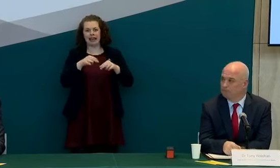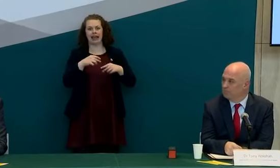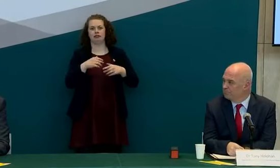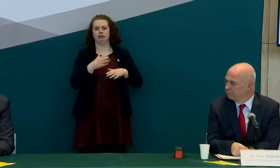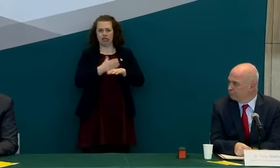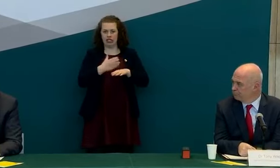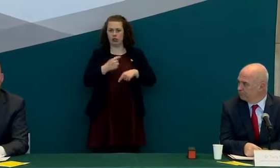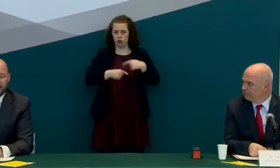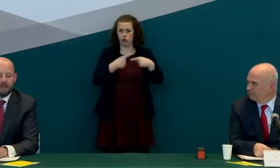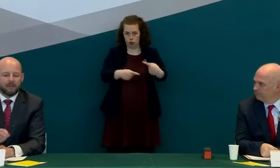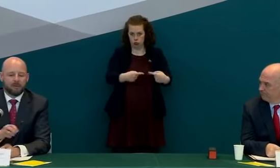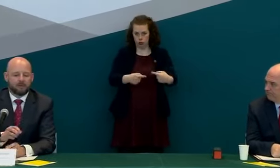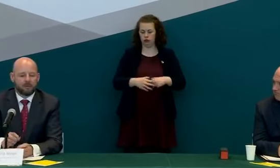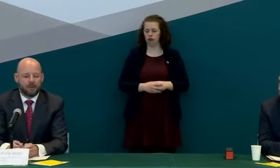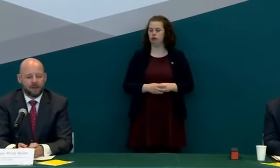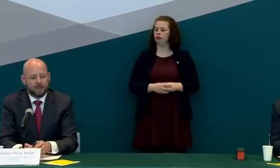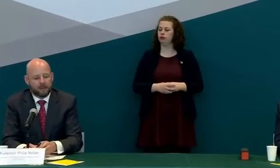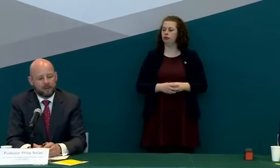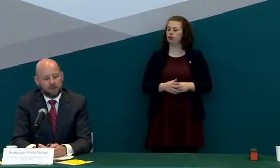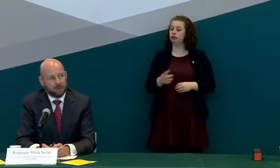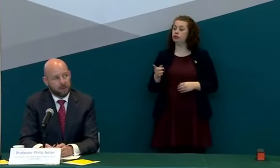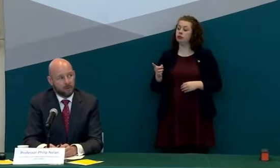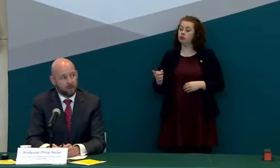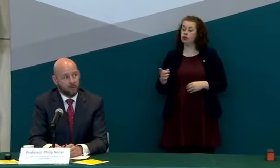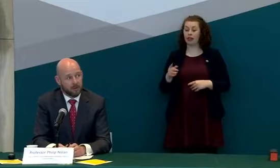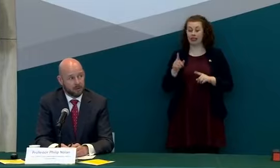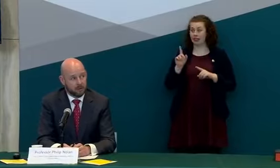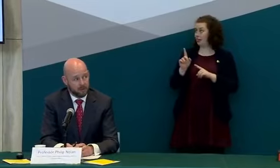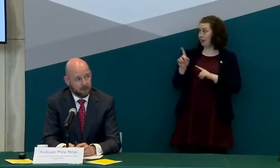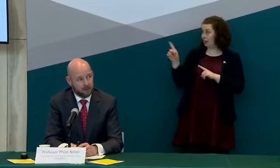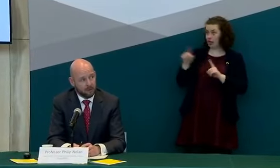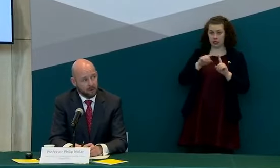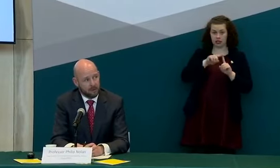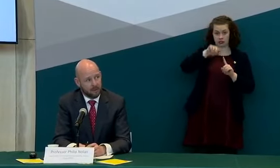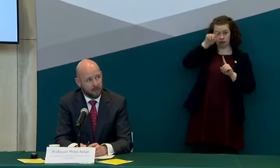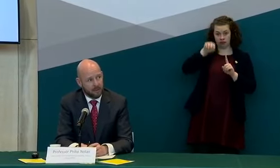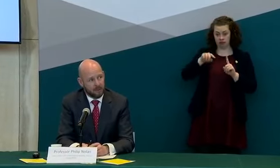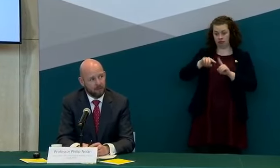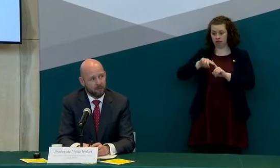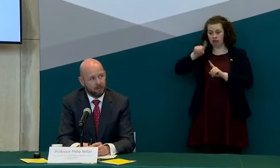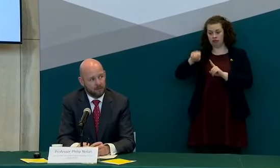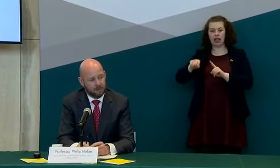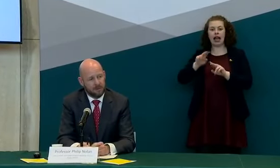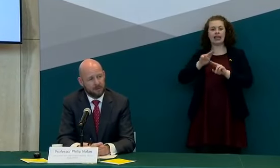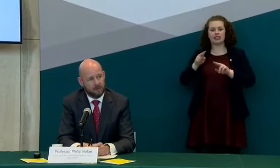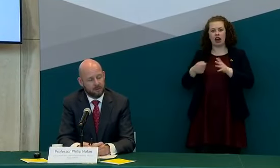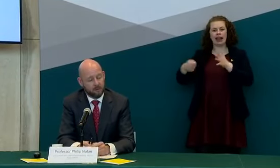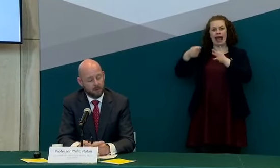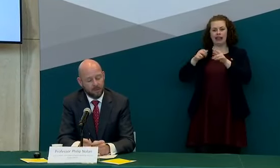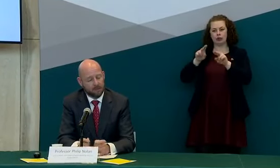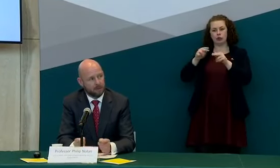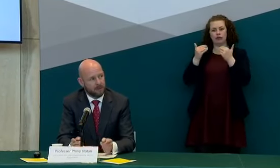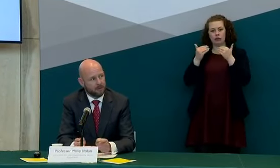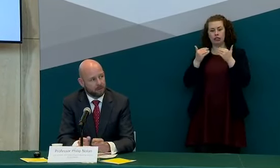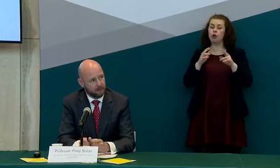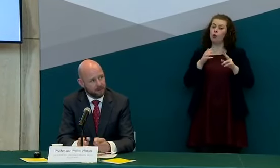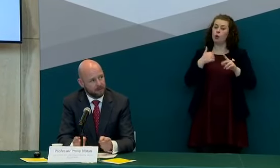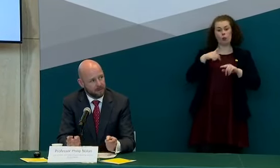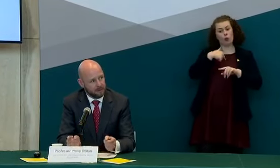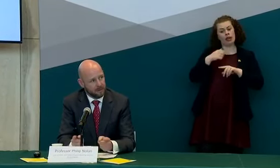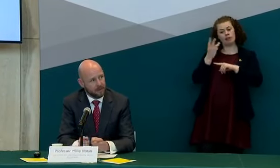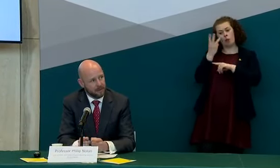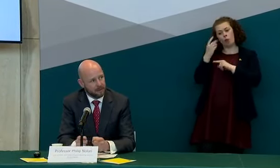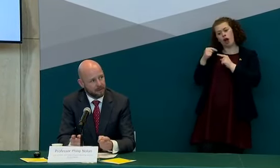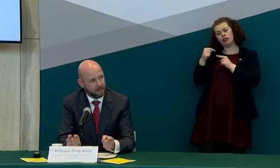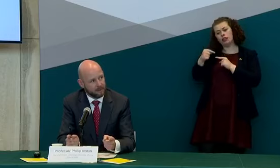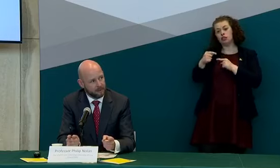so the the trend line that i showed you there was unadjusted you you can run statistically so we've been able to monitor for instance